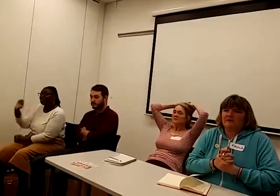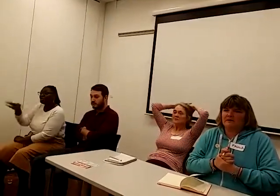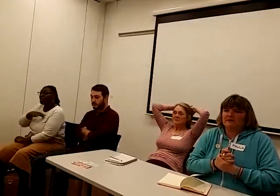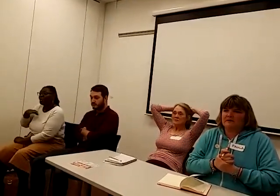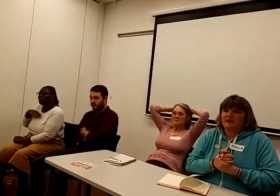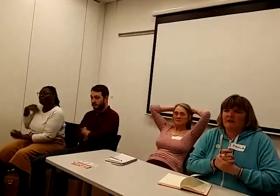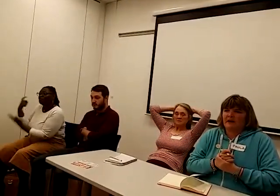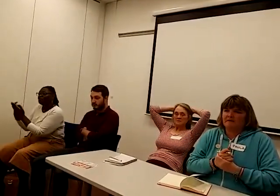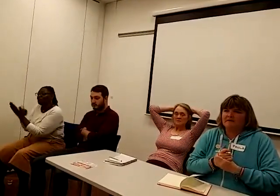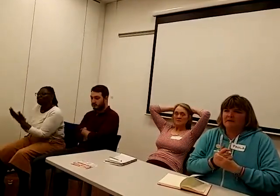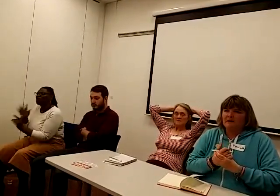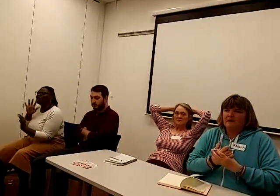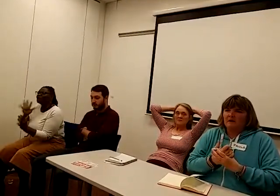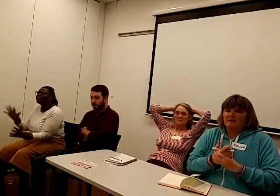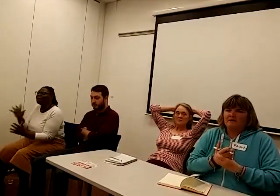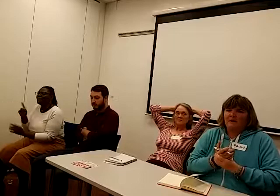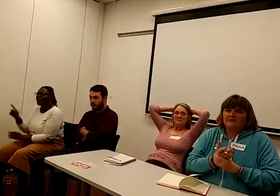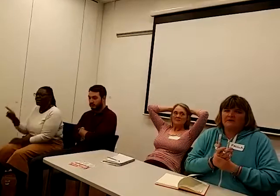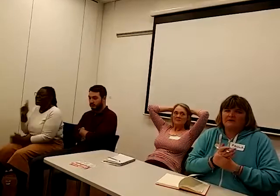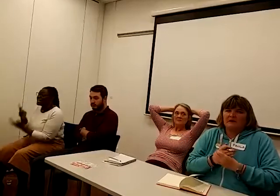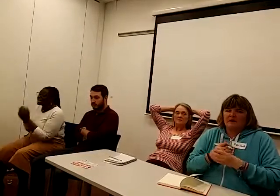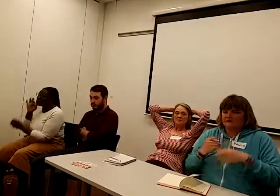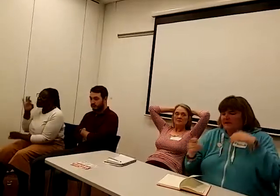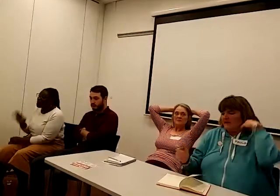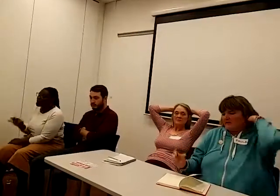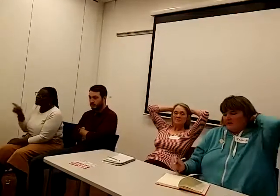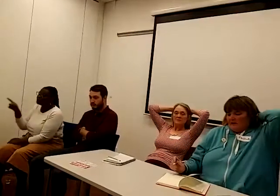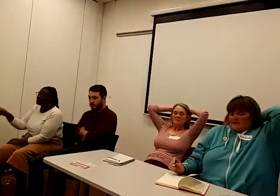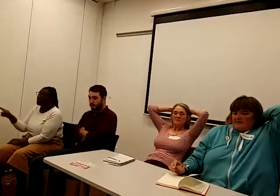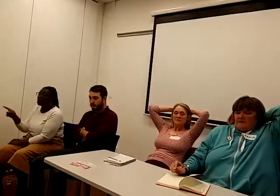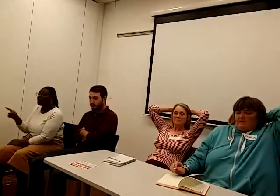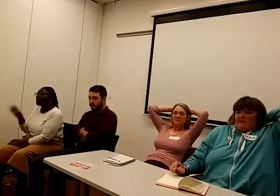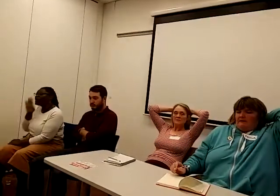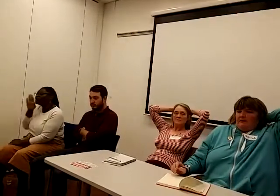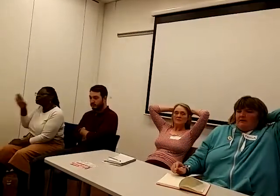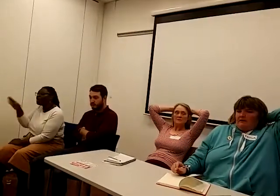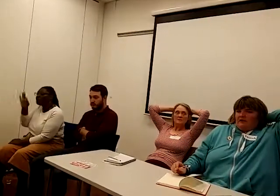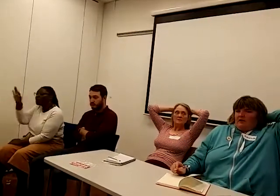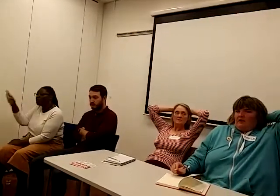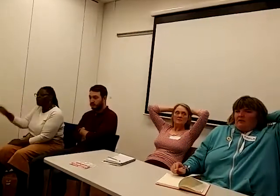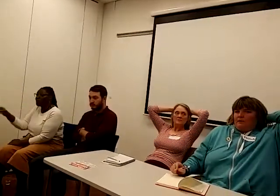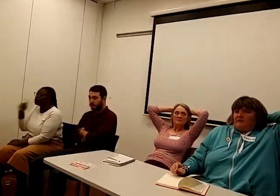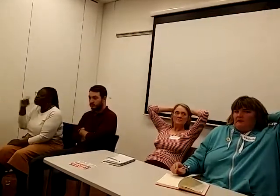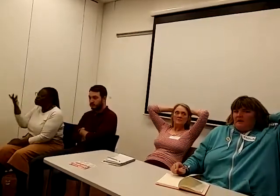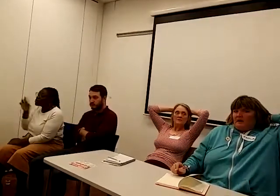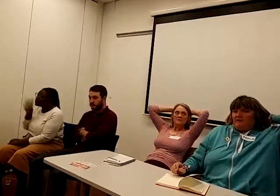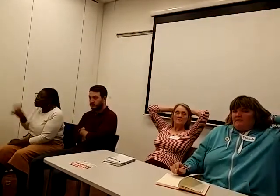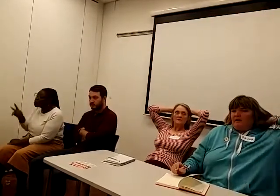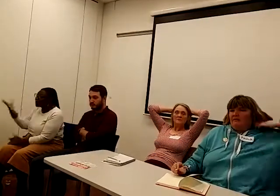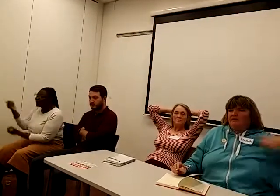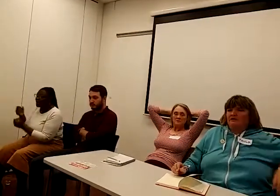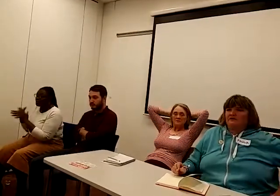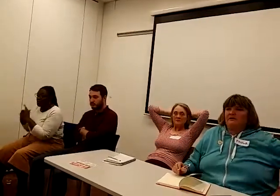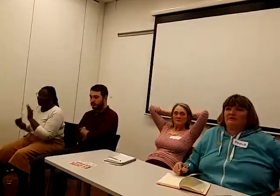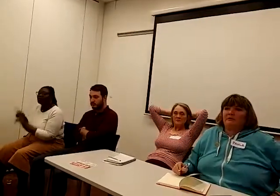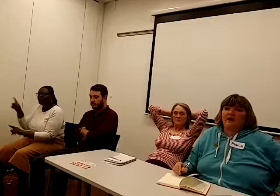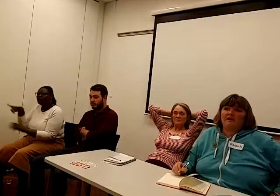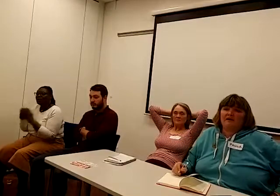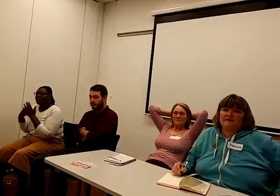records for £10, if you ask for a direct request to have a look and get copies. And we recommend you do that, but